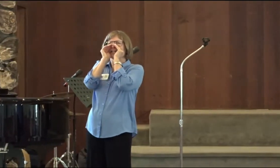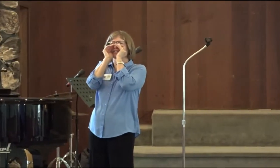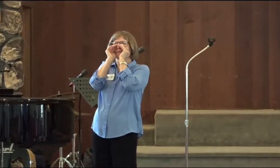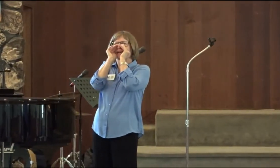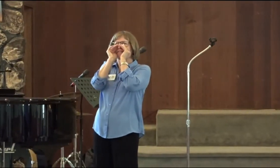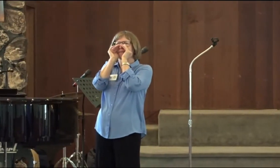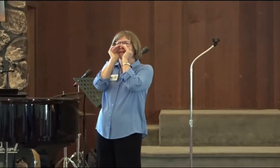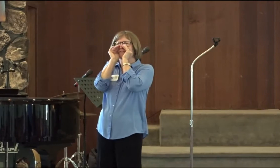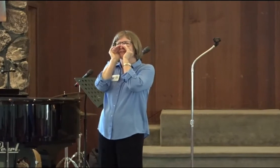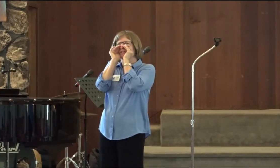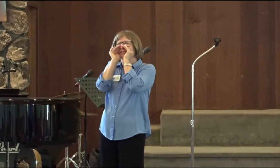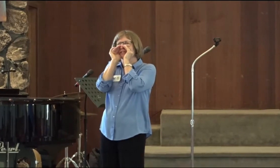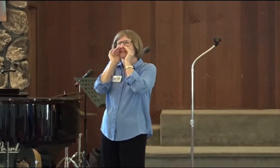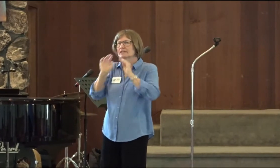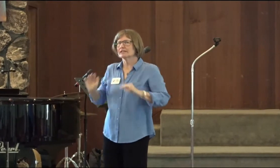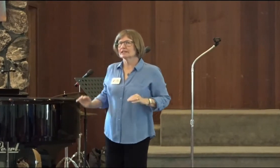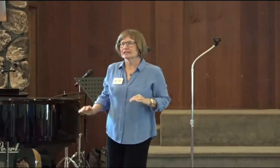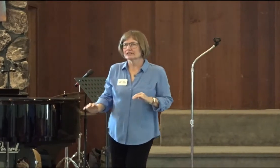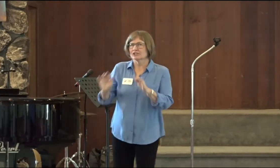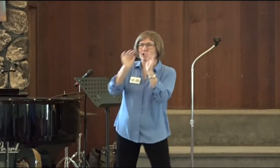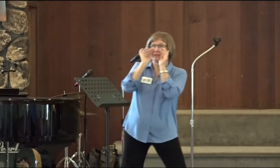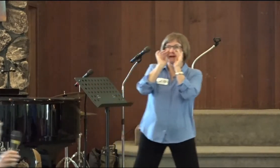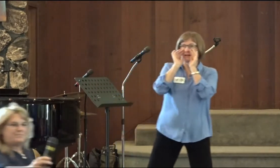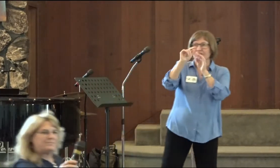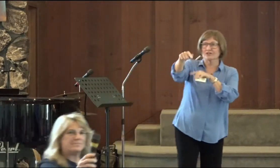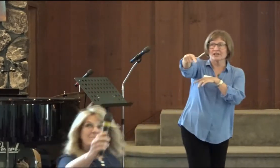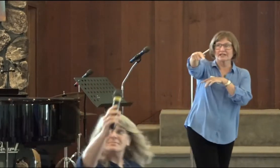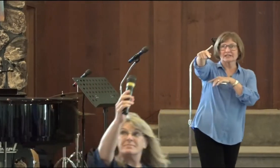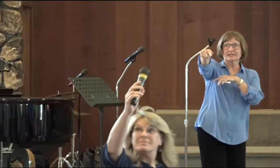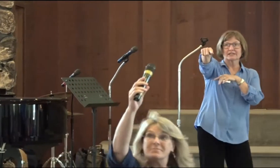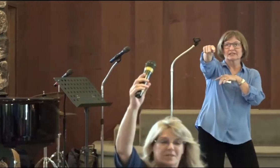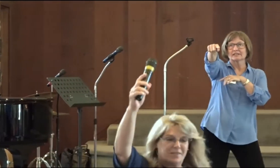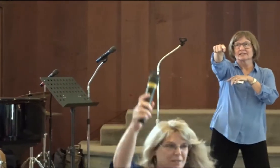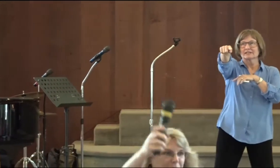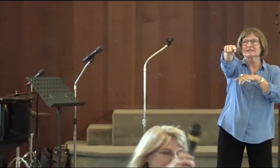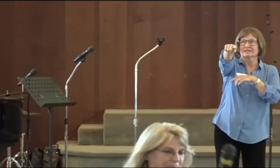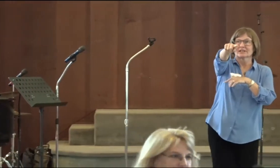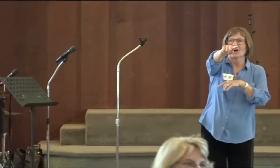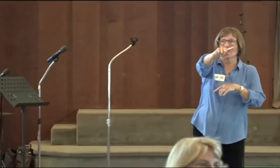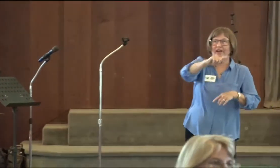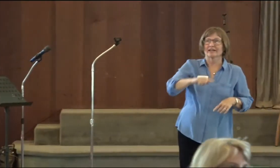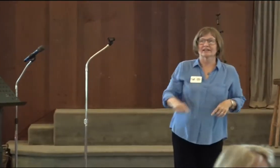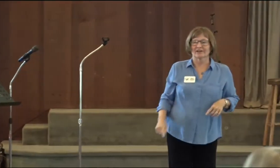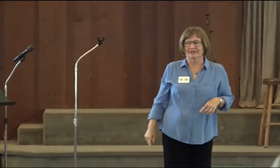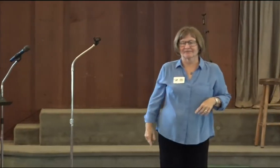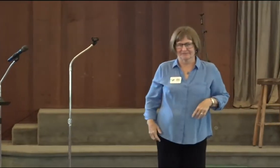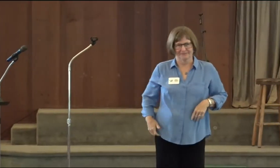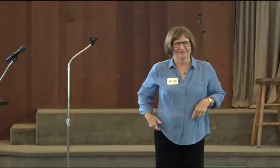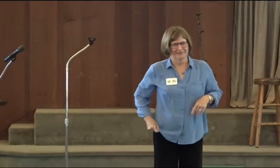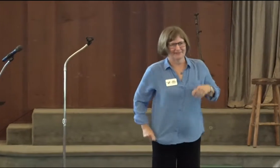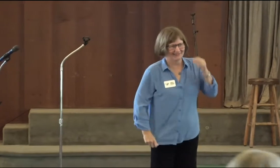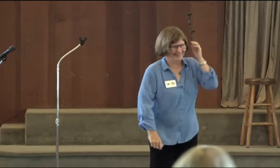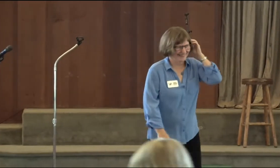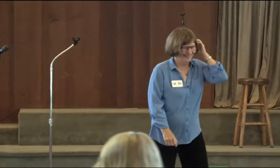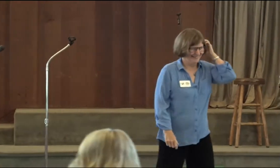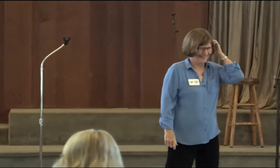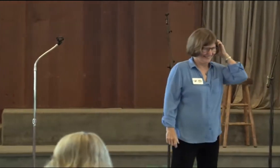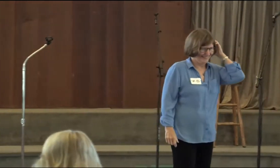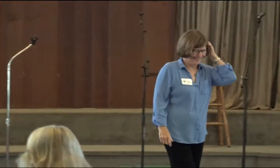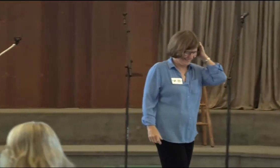Taj, do we have the microphones on? Are the microphones on? Woo! There's a track for making of Martha.